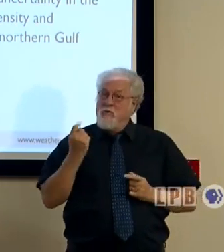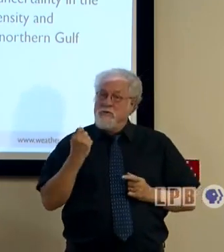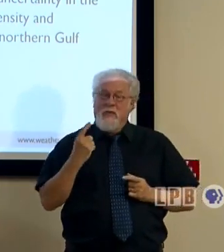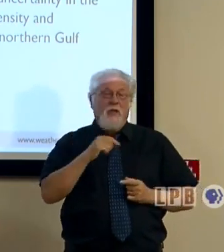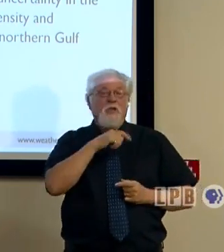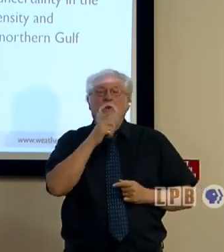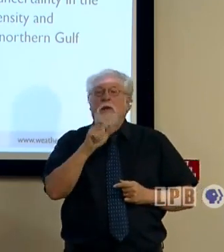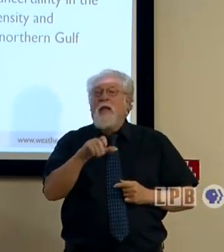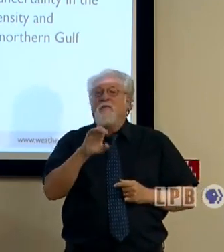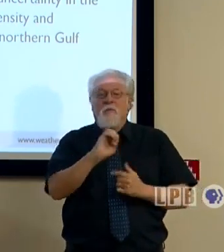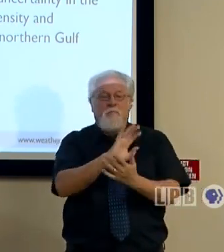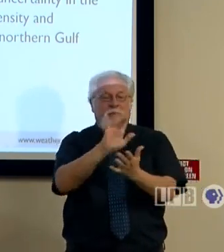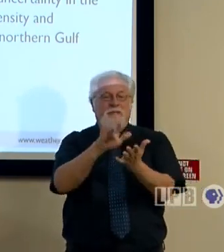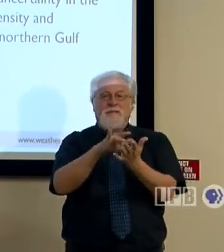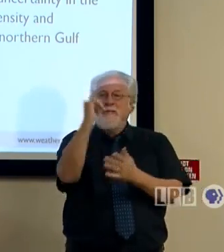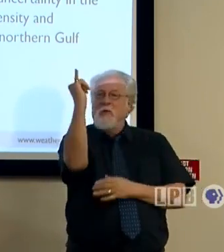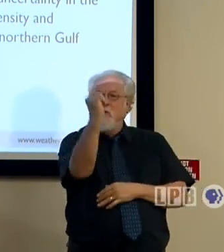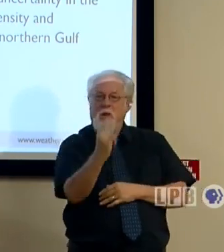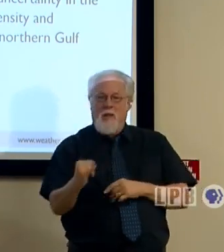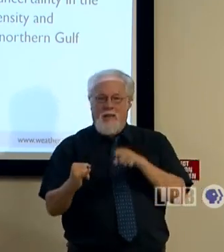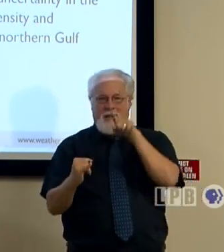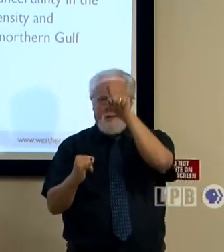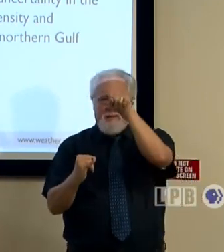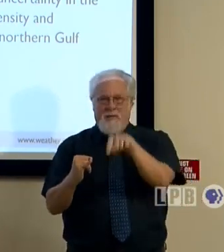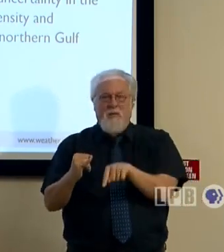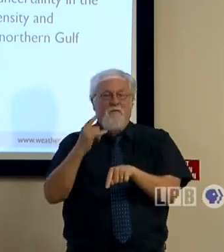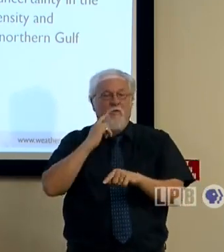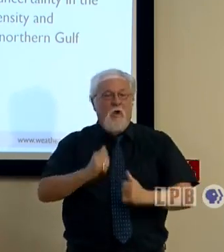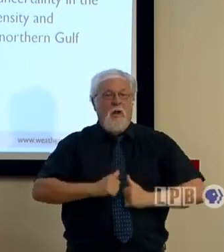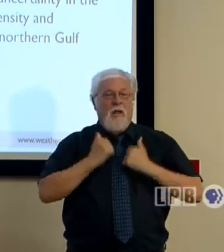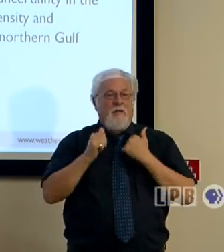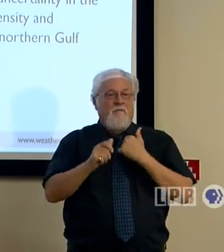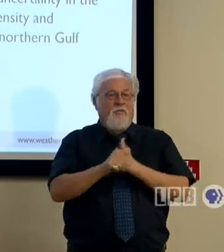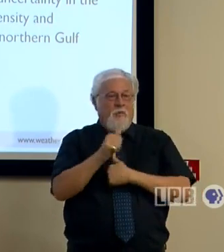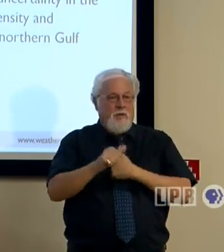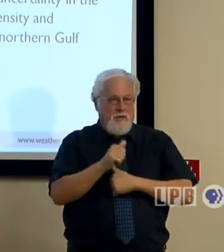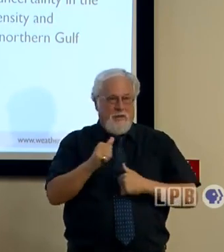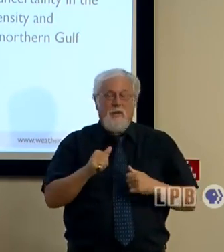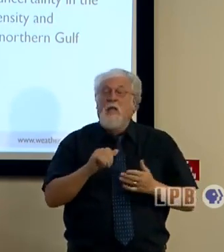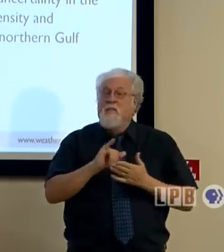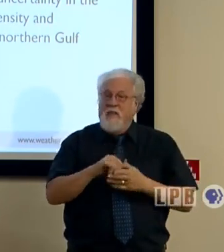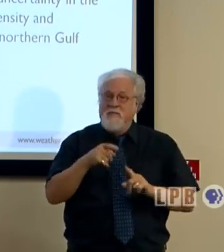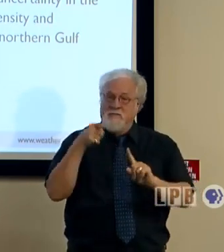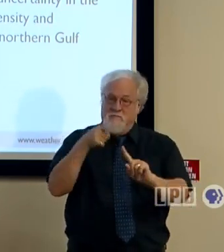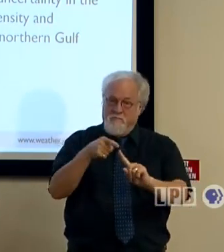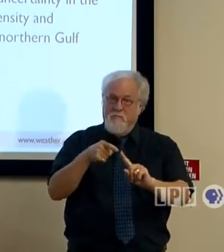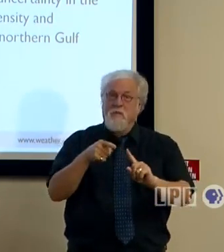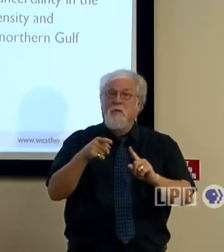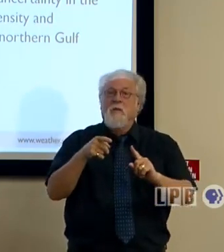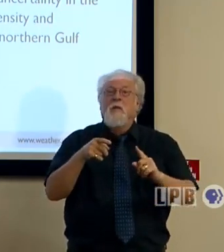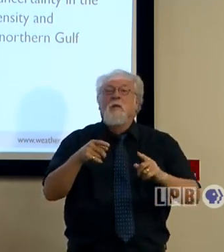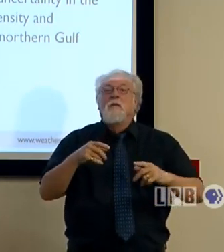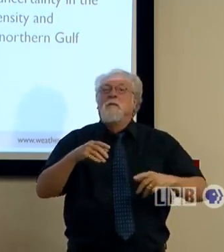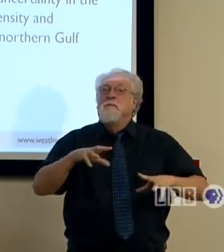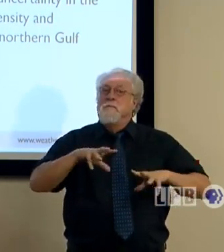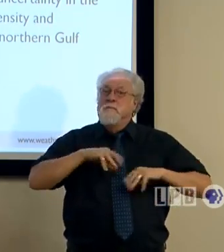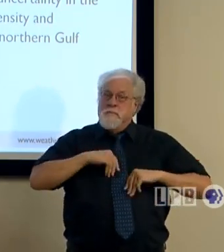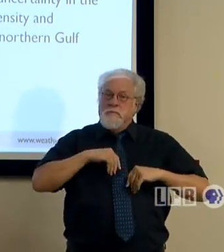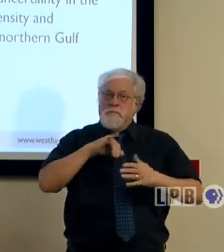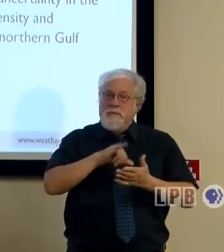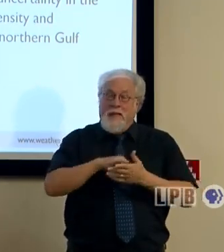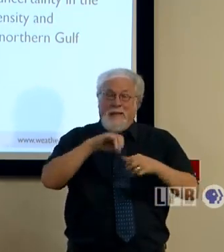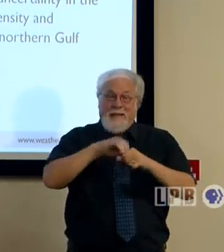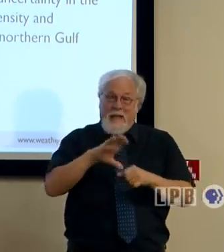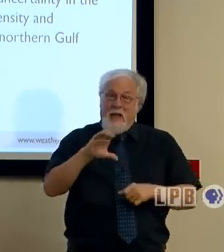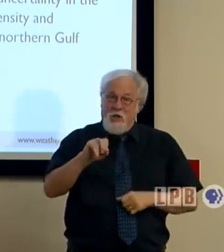don't have to be at the center line to see life-threatening impacts, and that's probably the number one takeaway right now. If you're in that cone, you need to